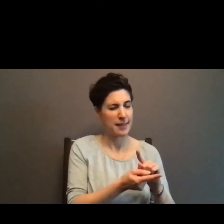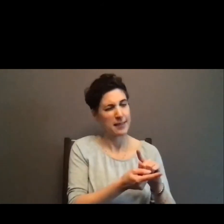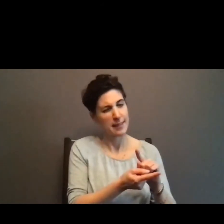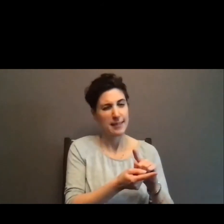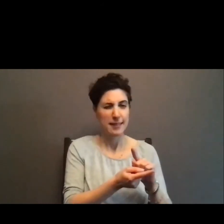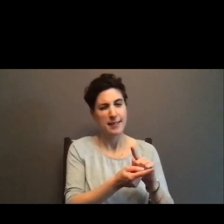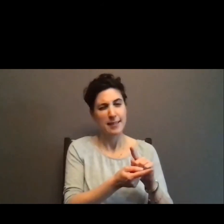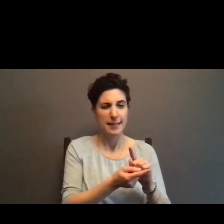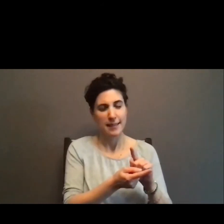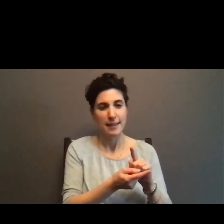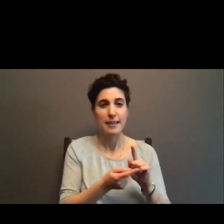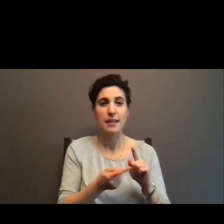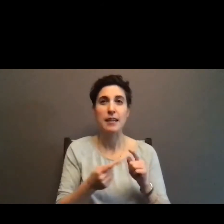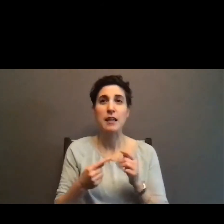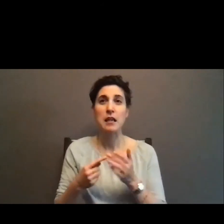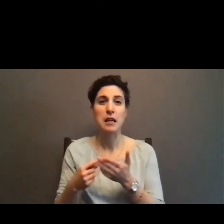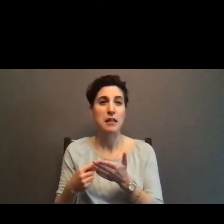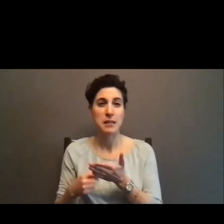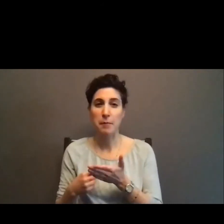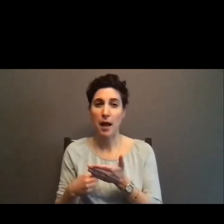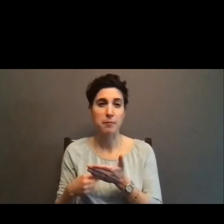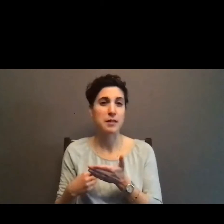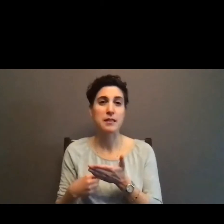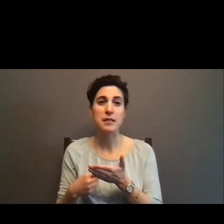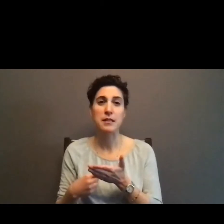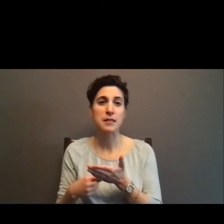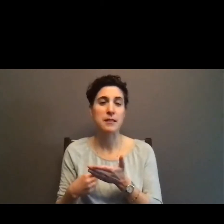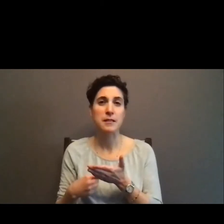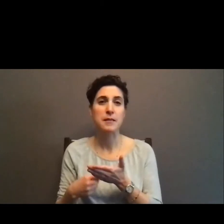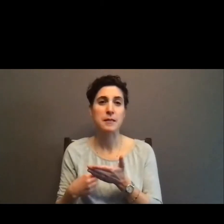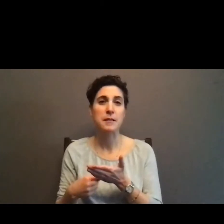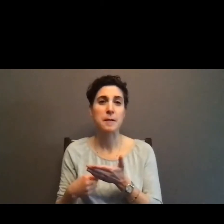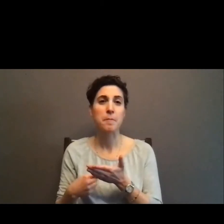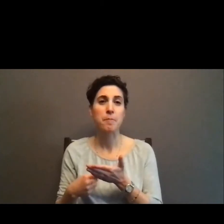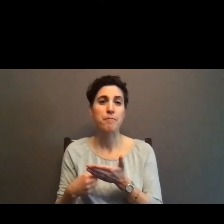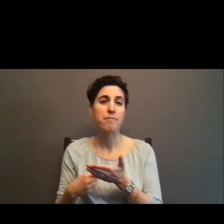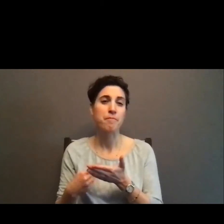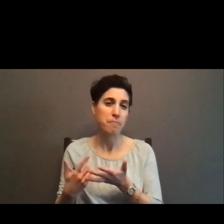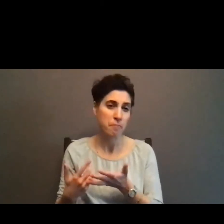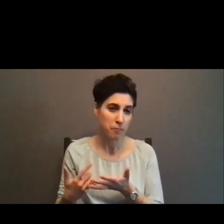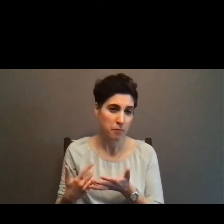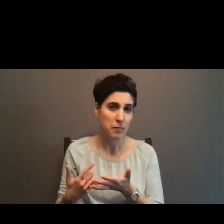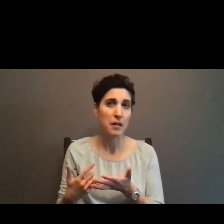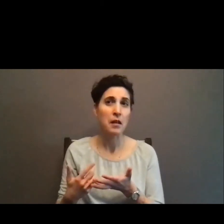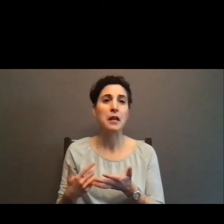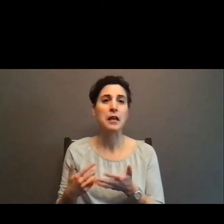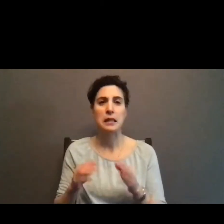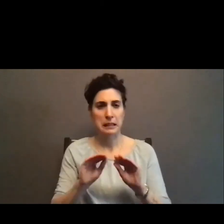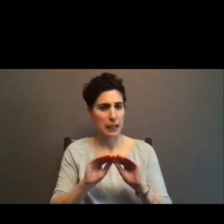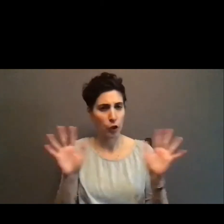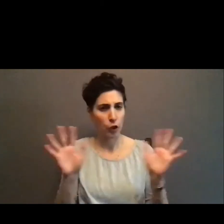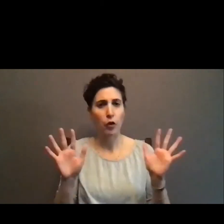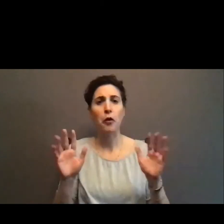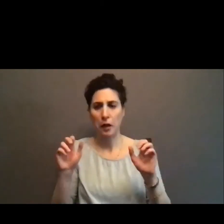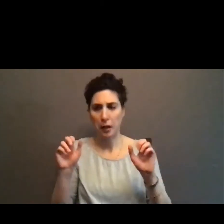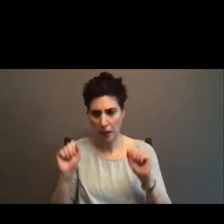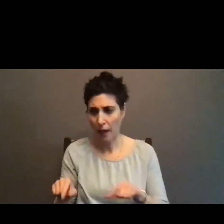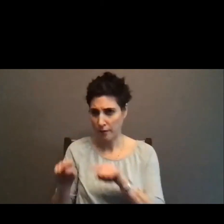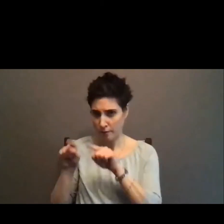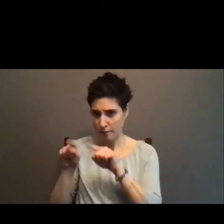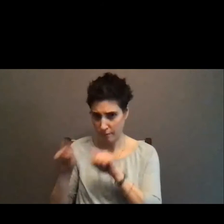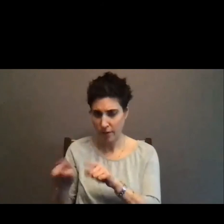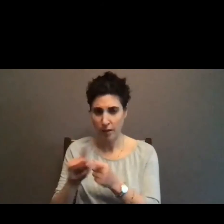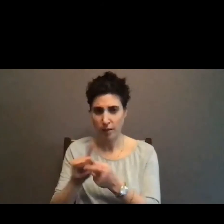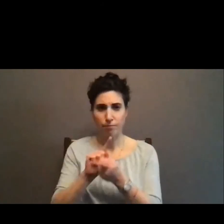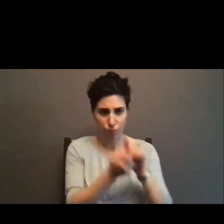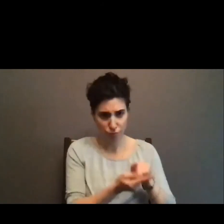because sometimes it's very clear, oh, we have a contract and we can turn that into plain language. There's no question about whether or not we should do